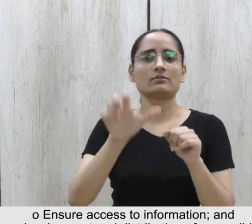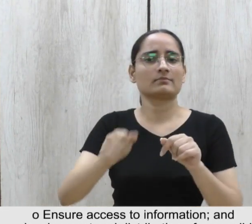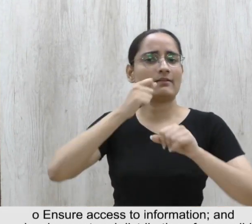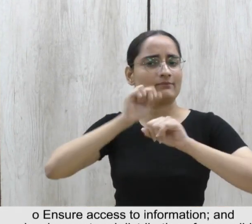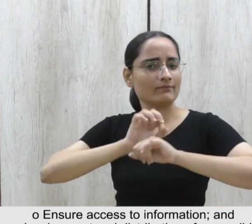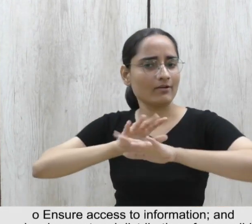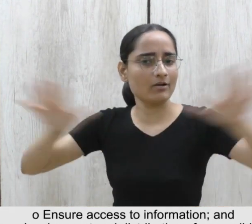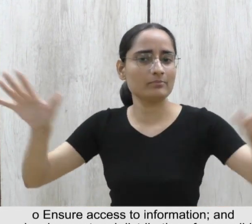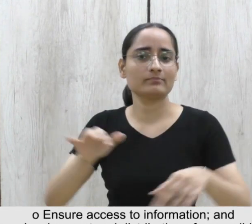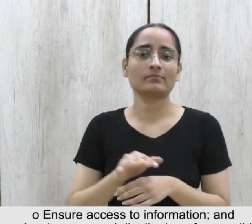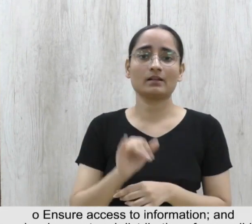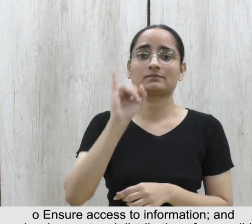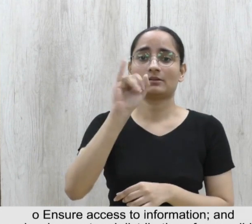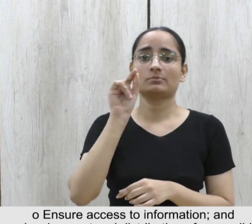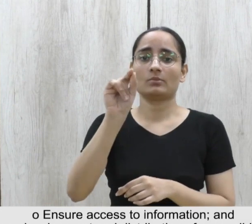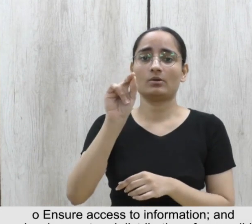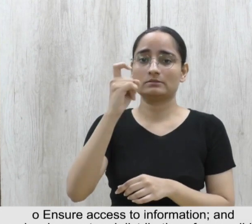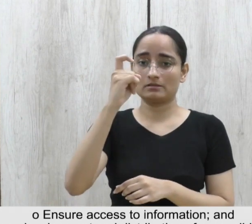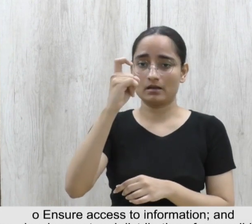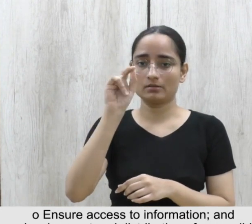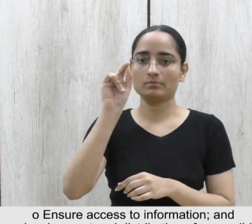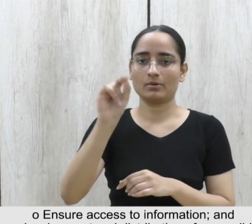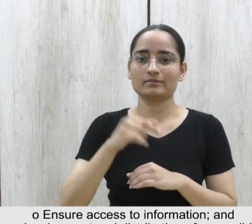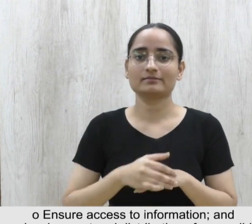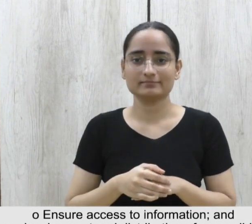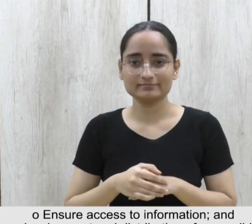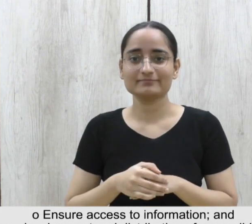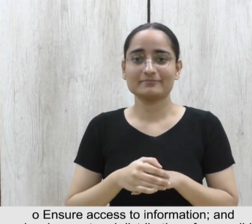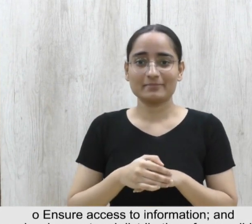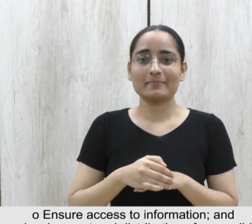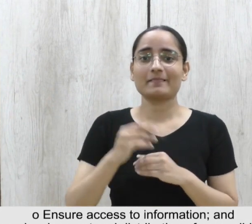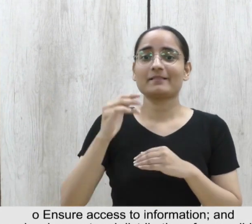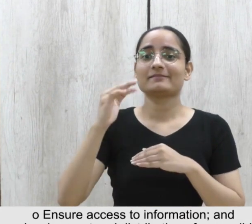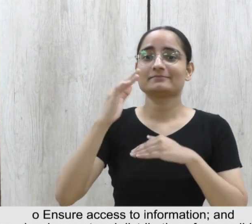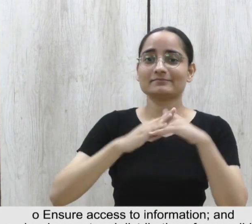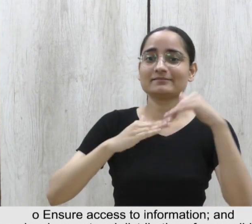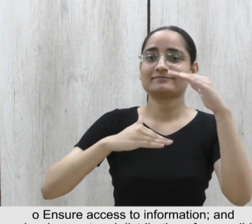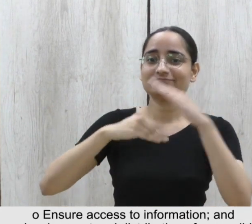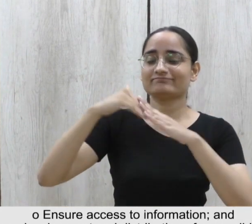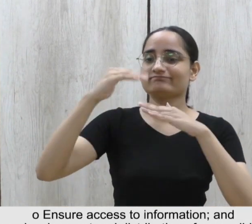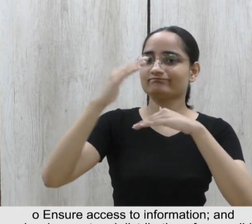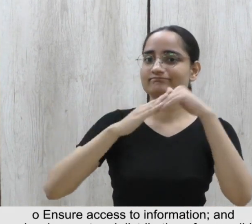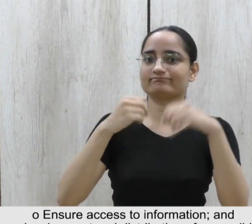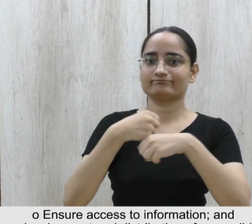information. 7. Promote design, development, and distribution of accessible ICT and systems.